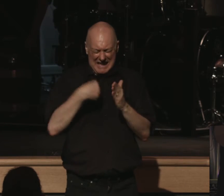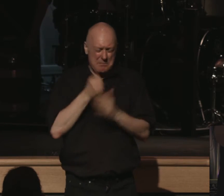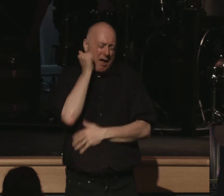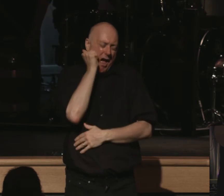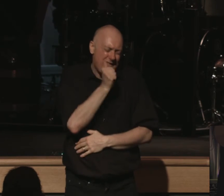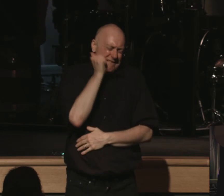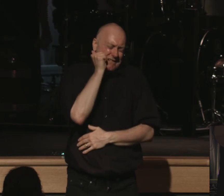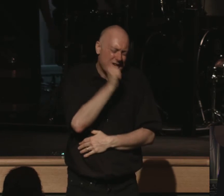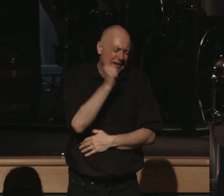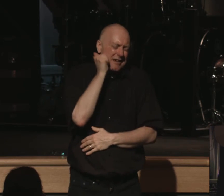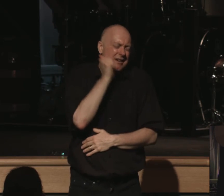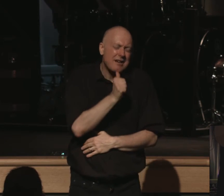day in this truth.